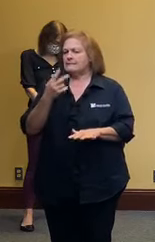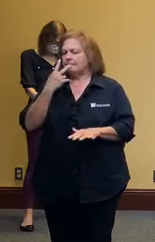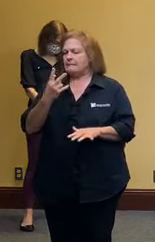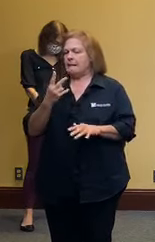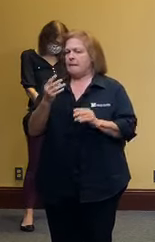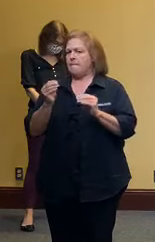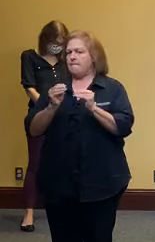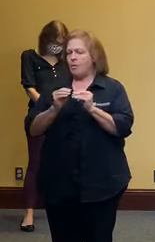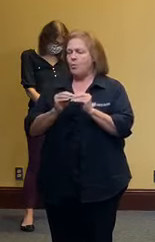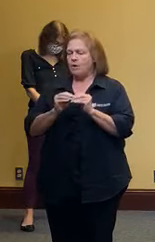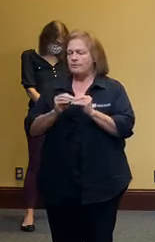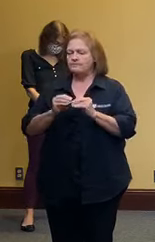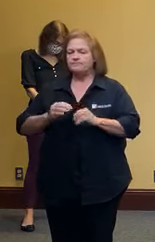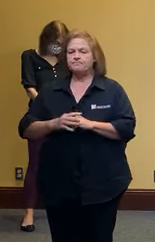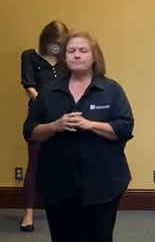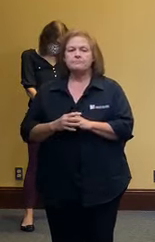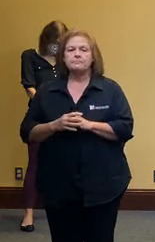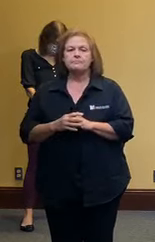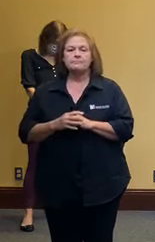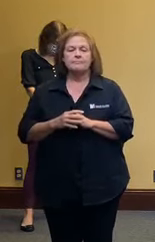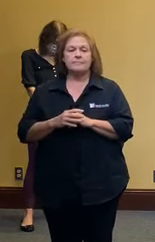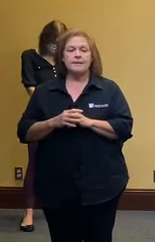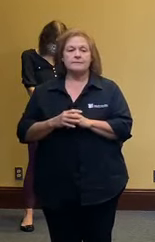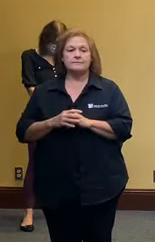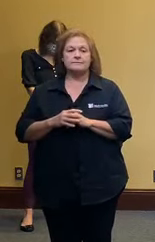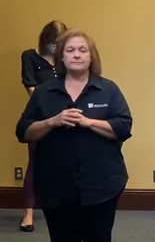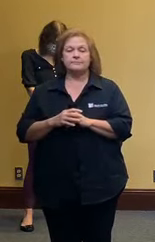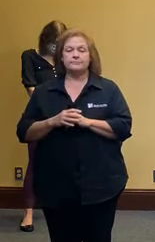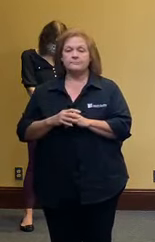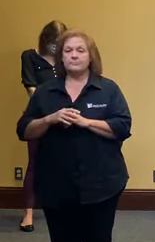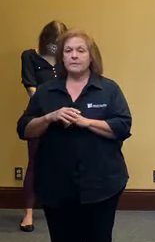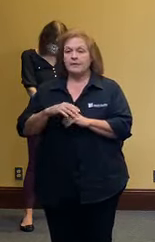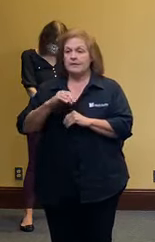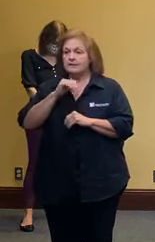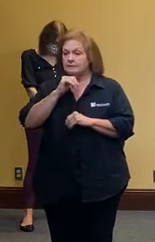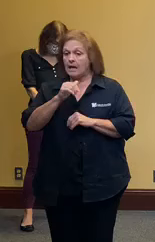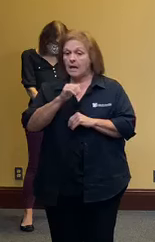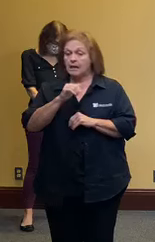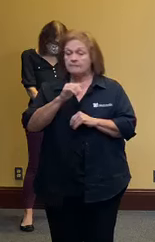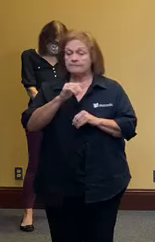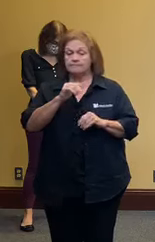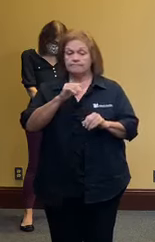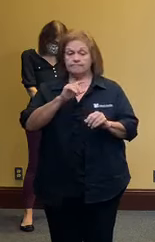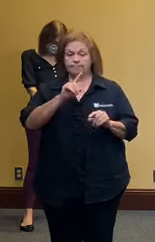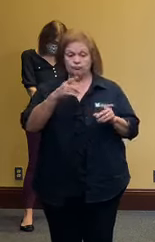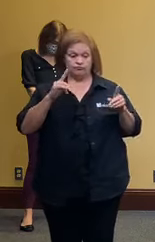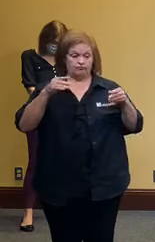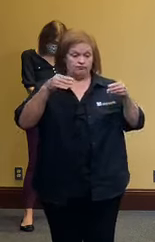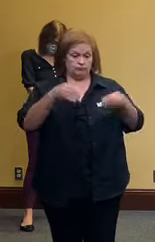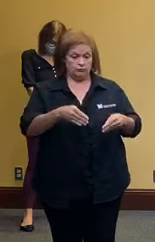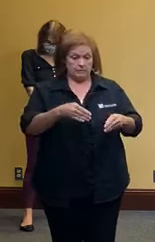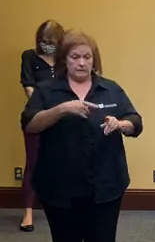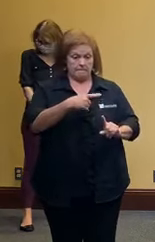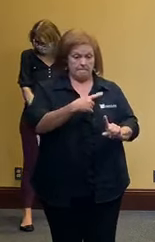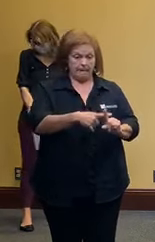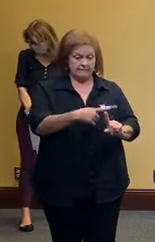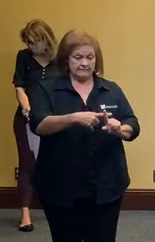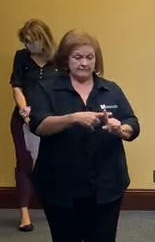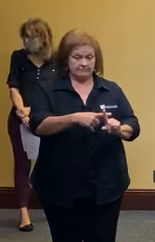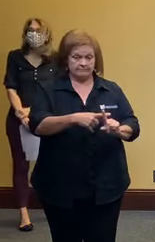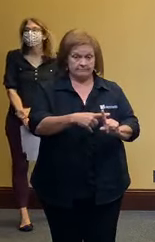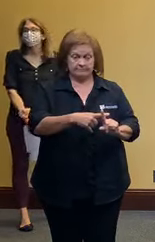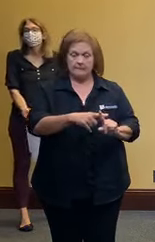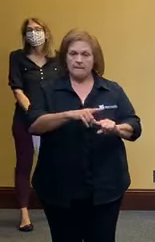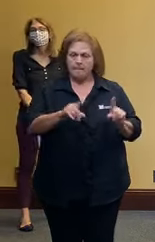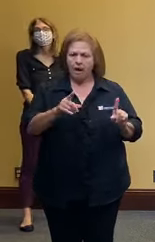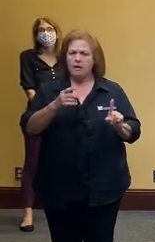know that uh better than me not only from the number of positive cases that we've had but more importantly